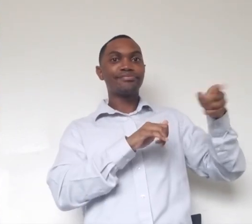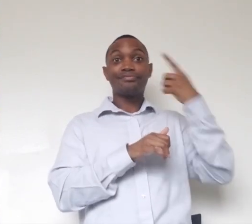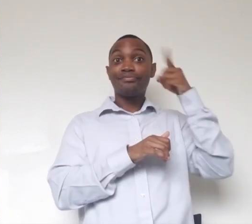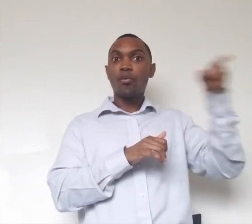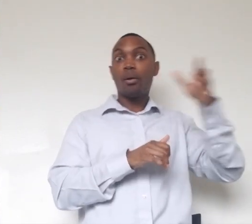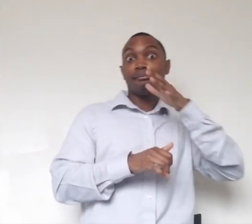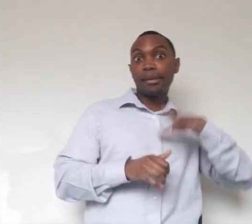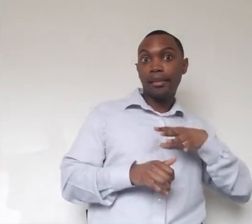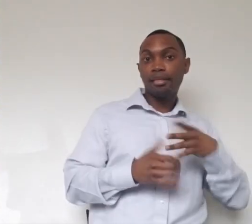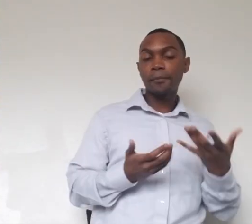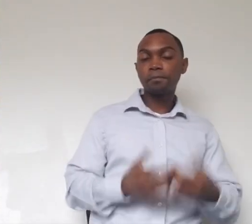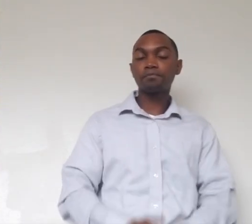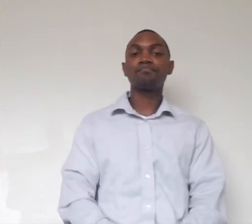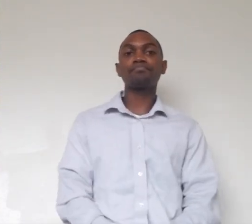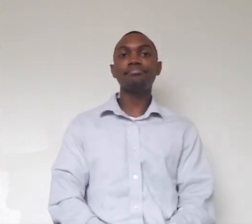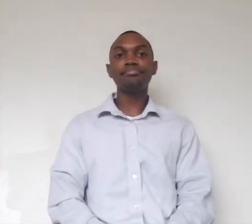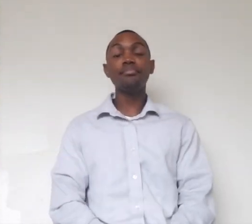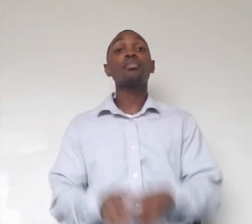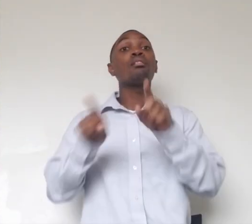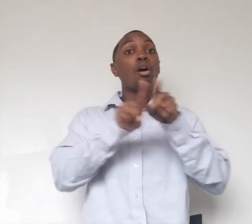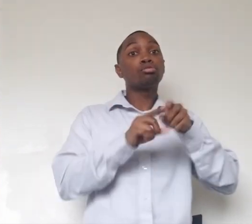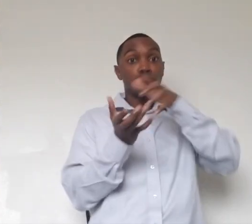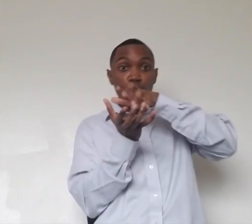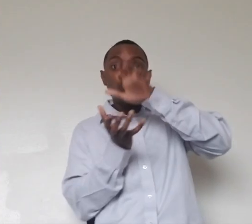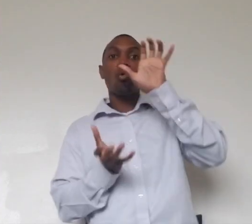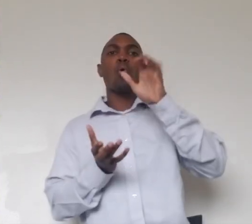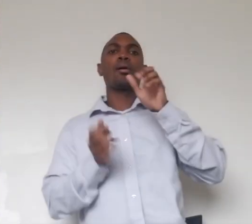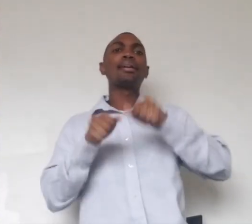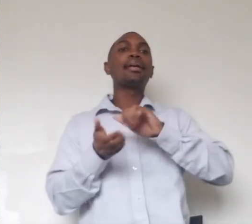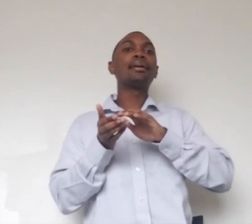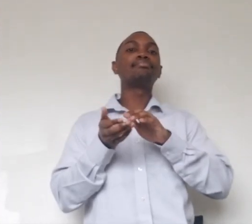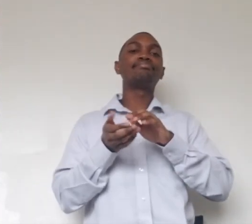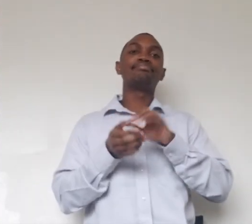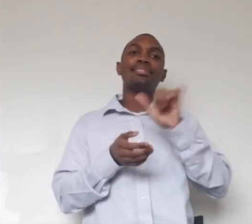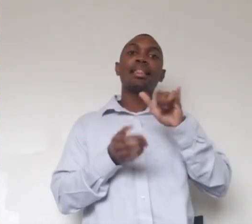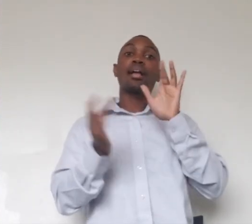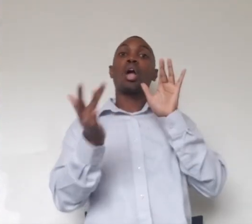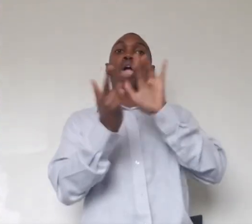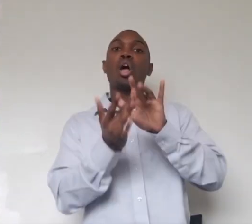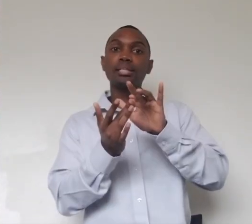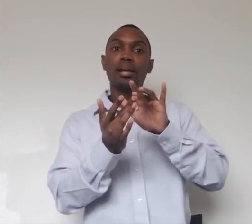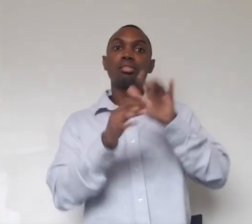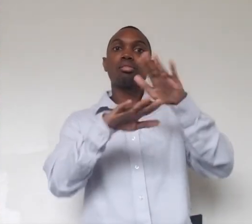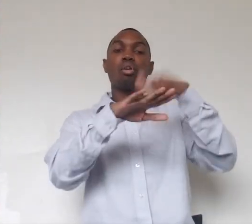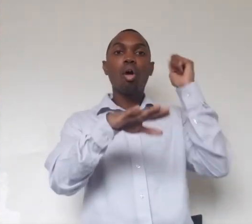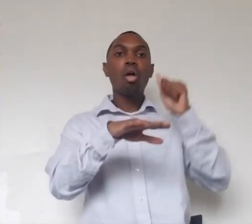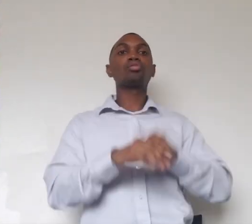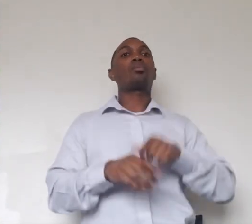And, oh, they can also do the roaring as a contact call. So the social unit, the family, will start roaring and everybody will join in and